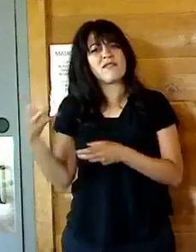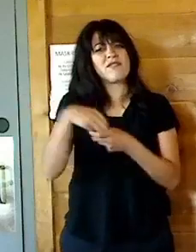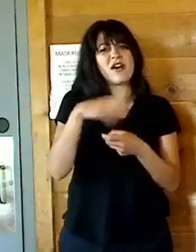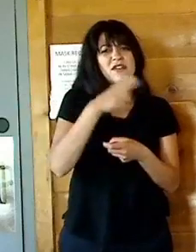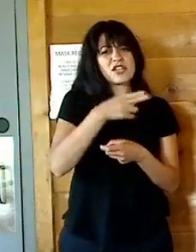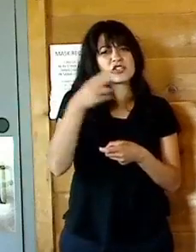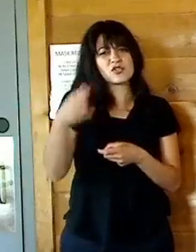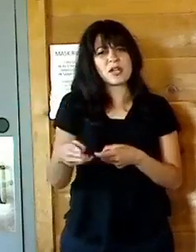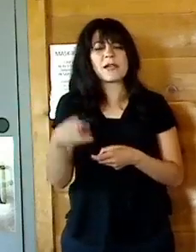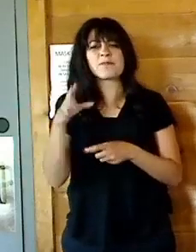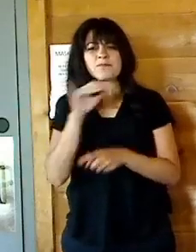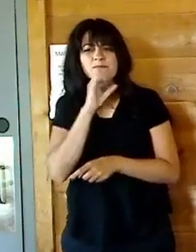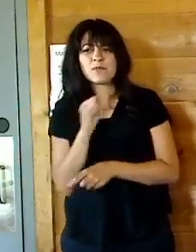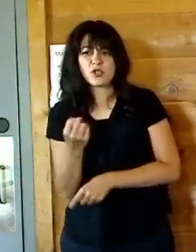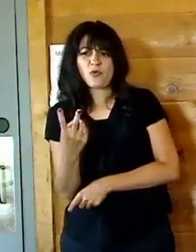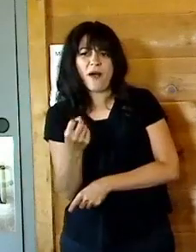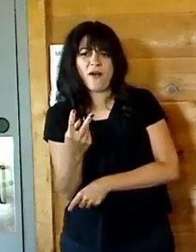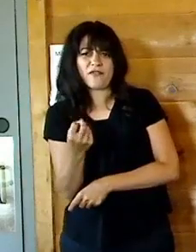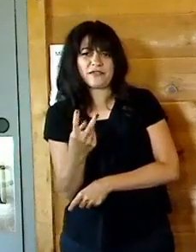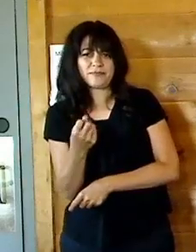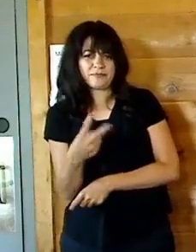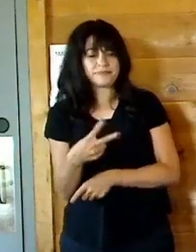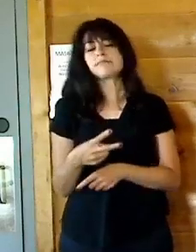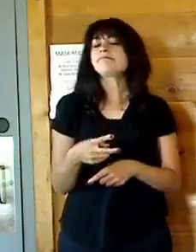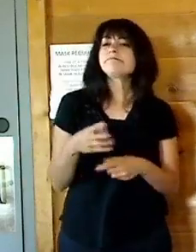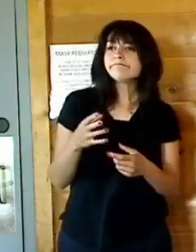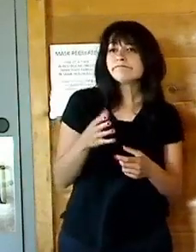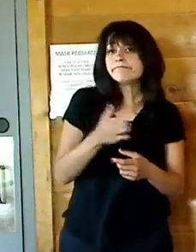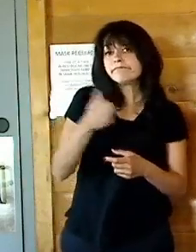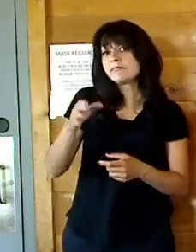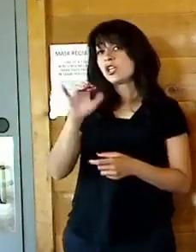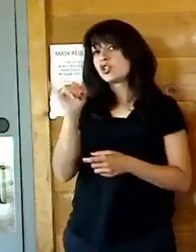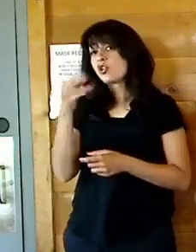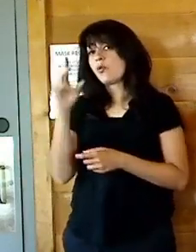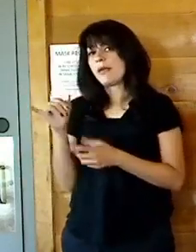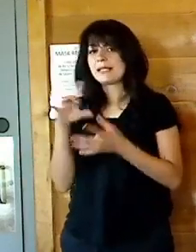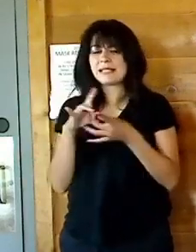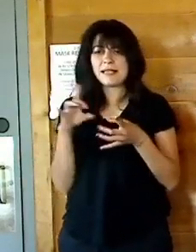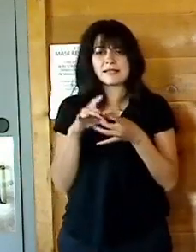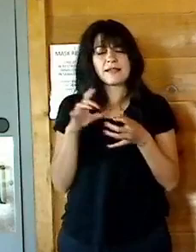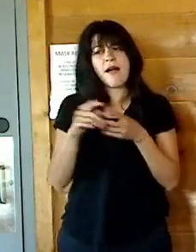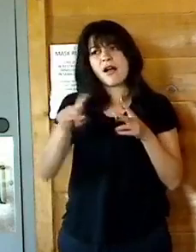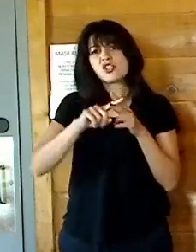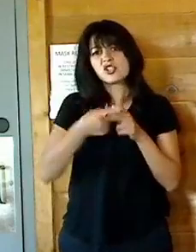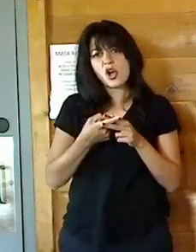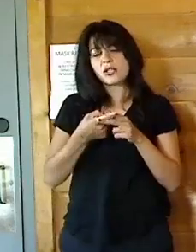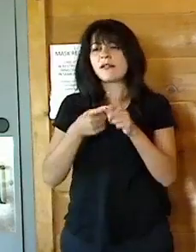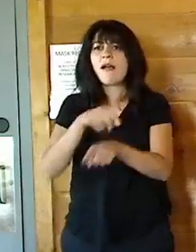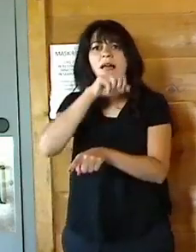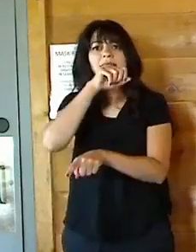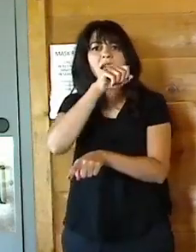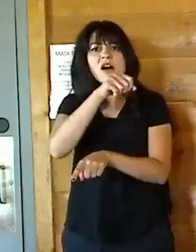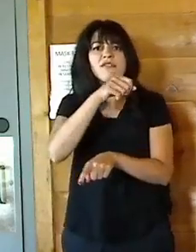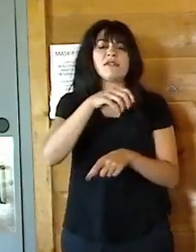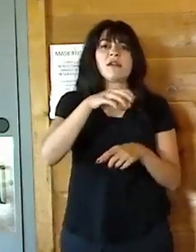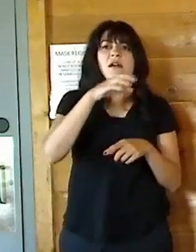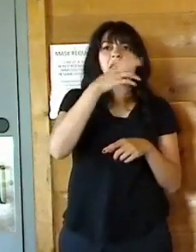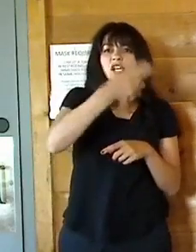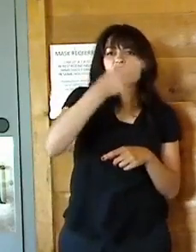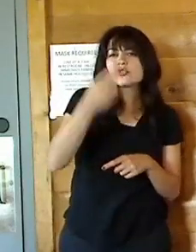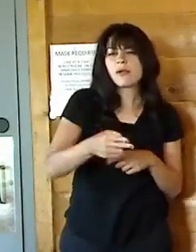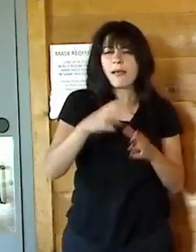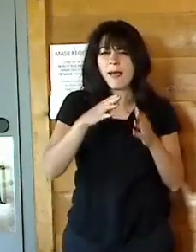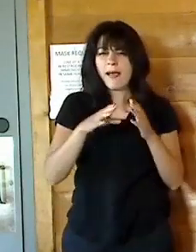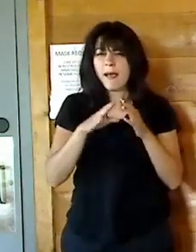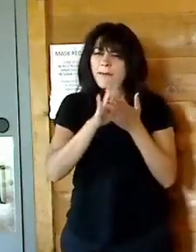as a 12-year-old? Well, what started out as a love and passion for history developed into a love and passion for my town. So with that,